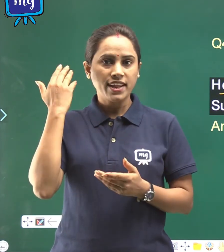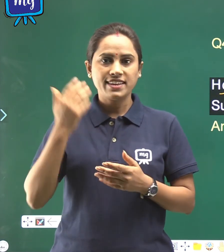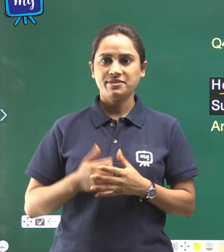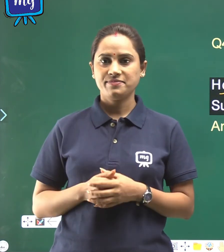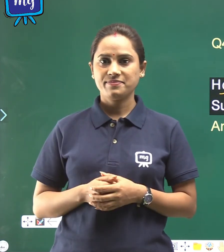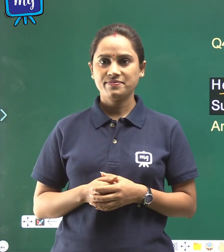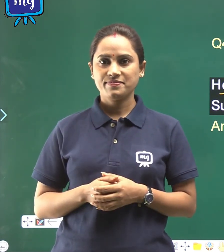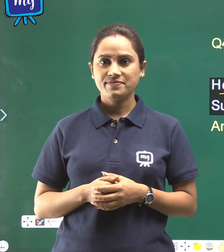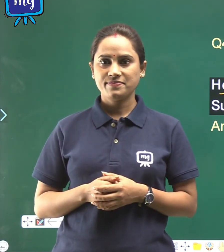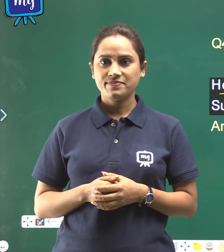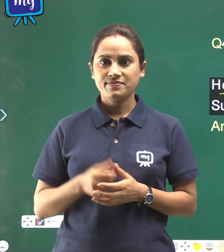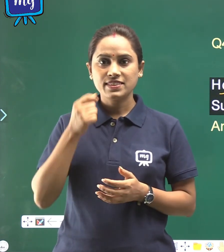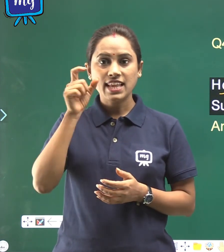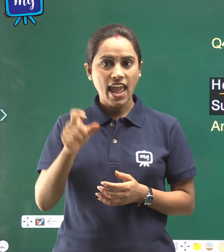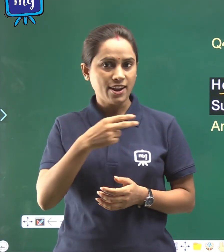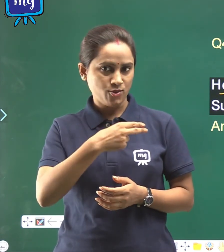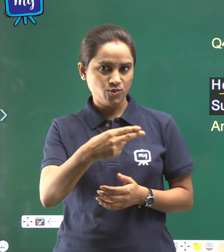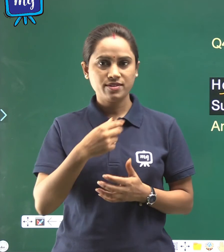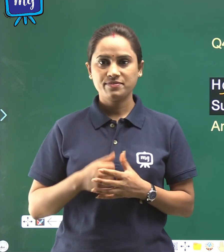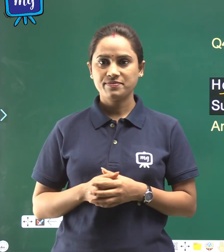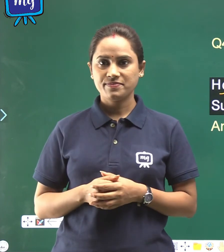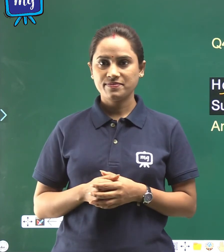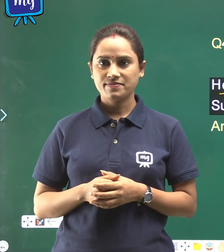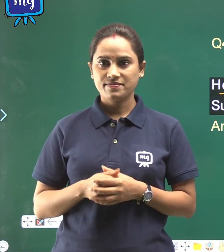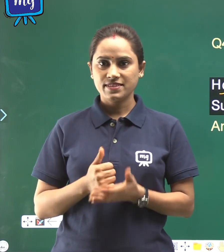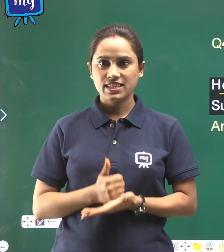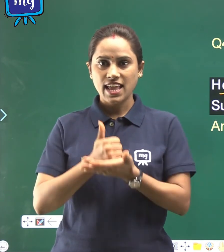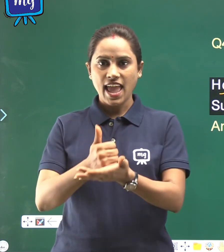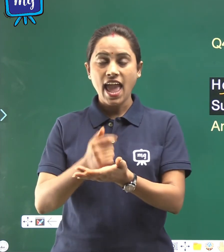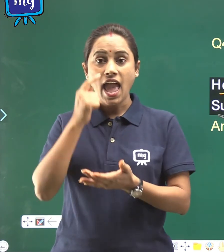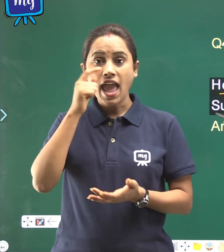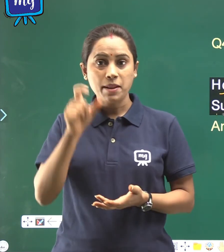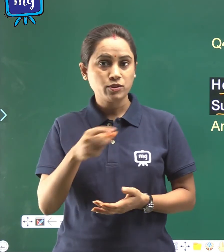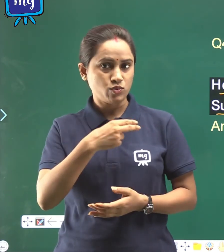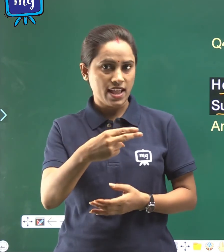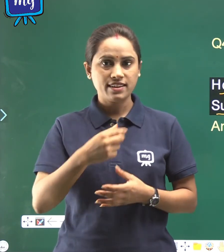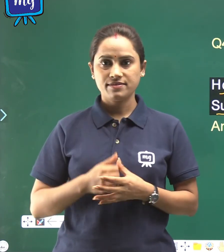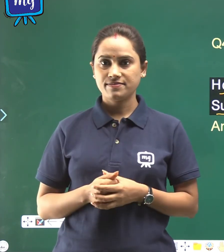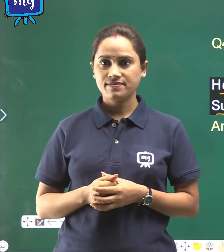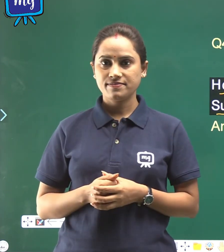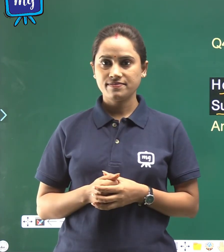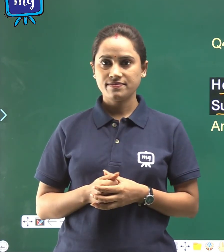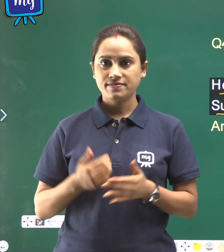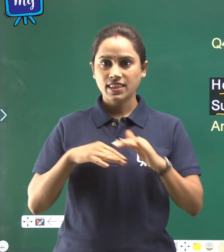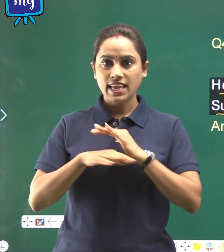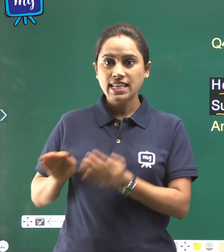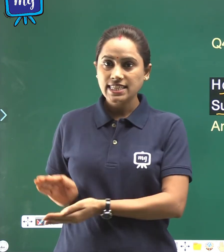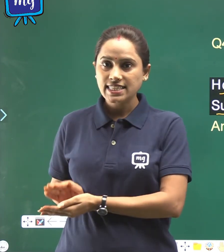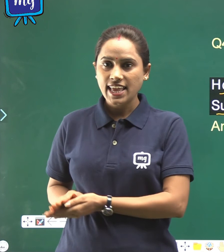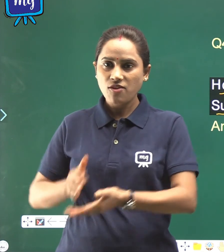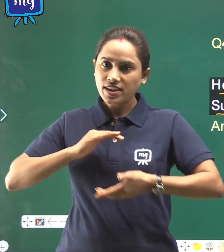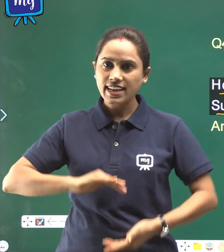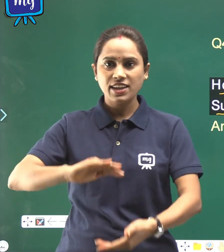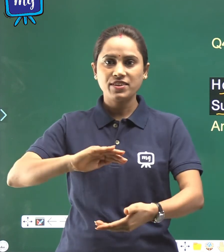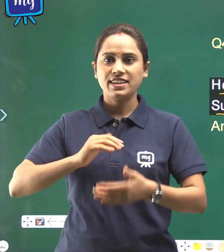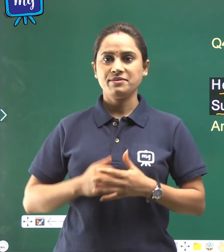Andrew help Suzanne in safe delivery?